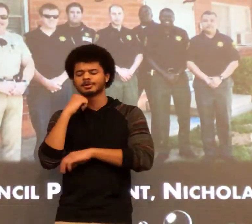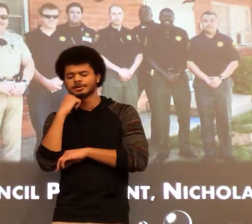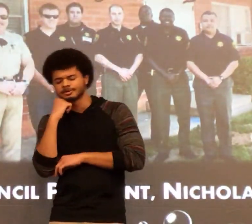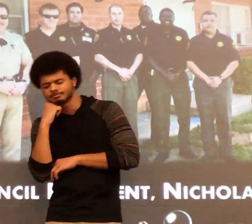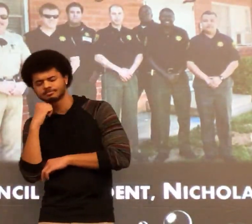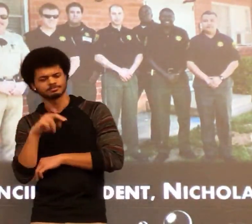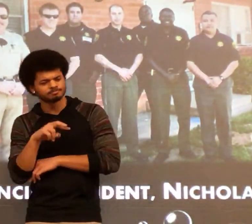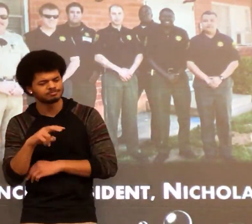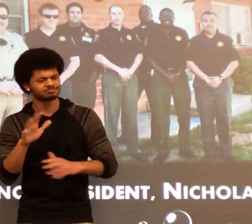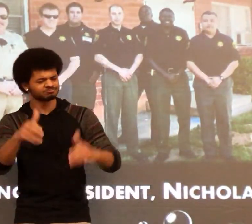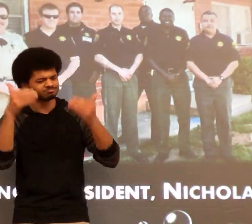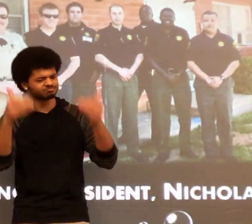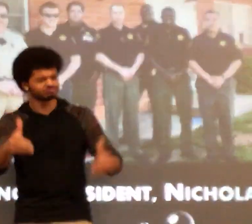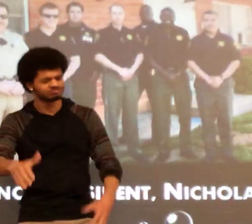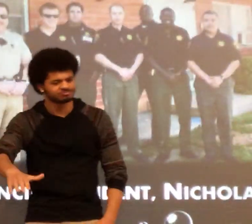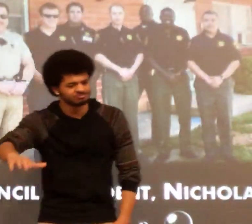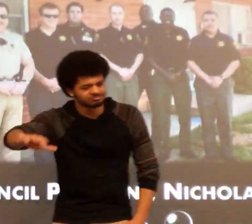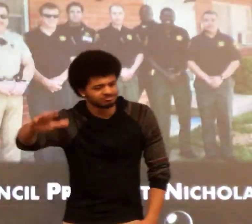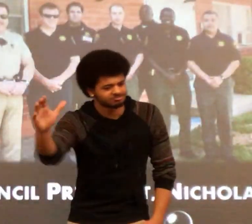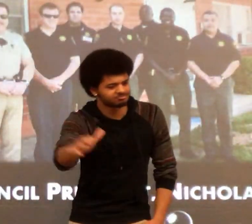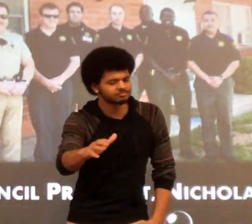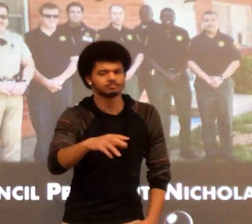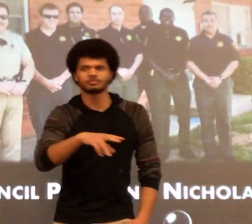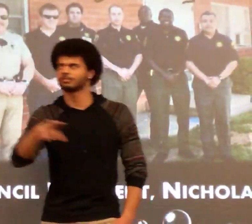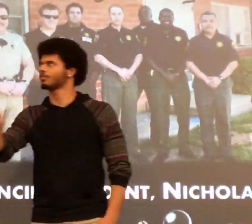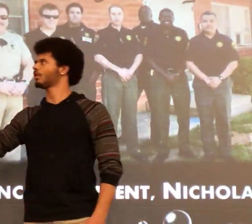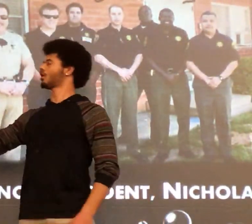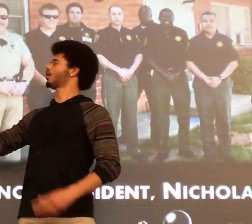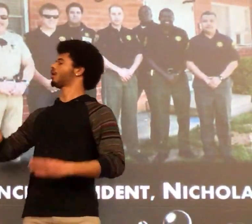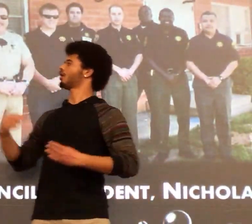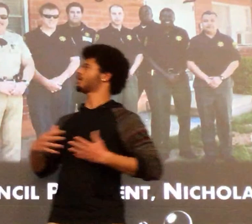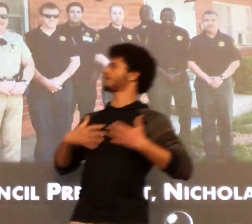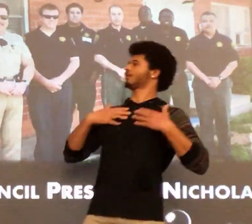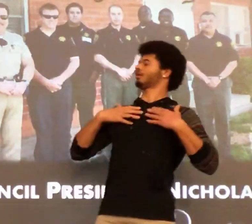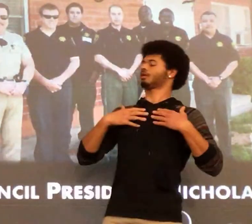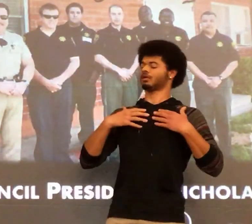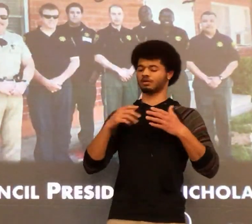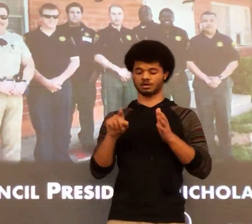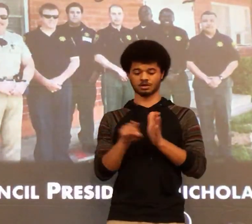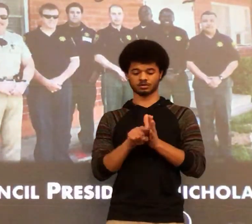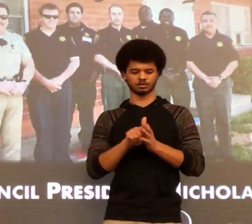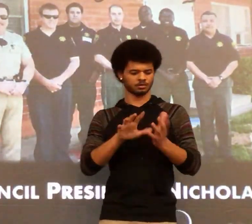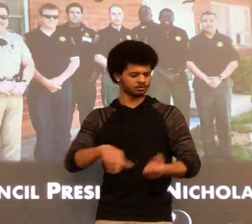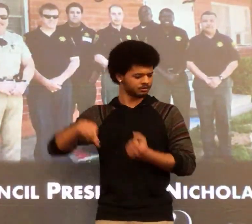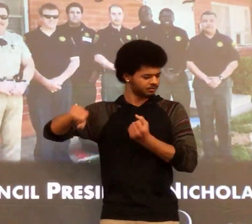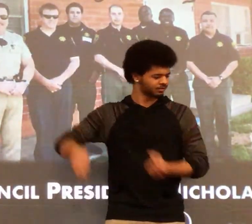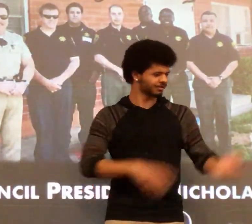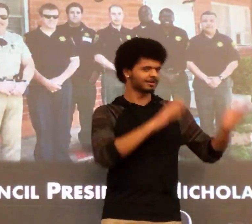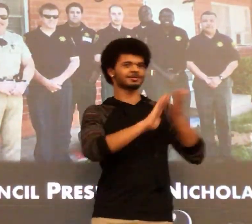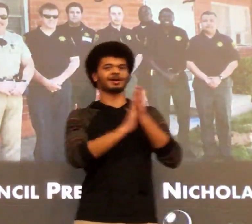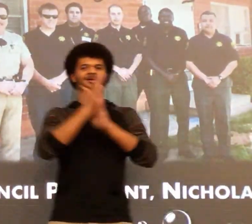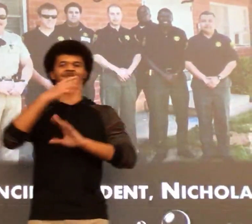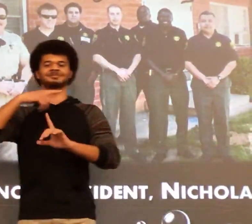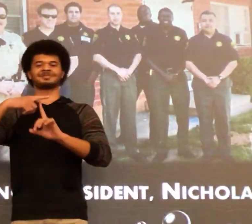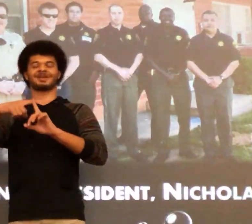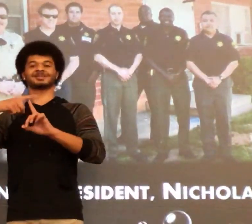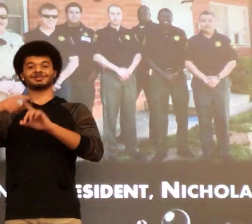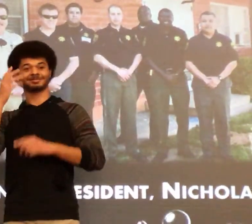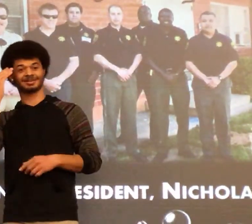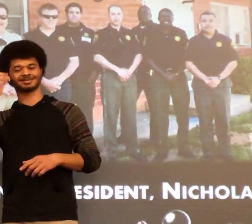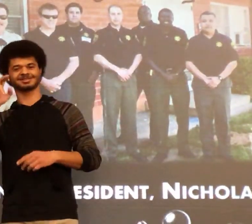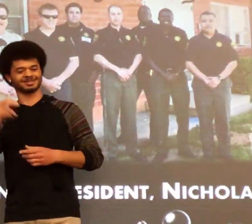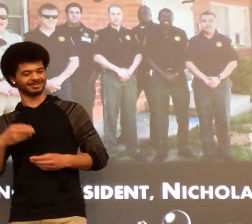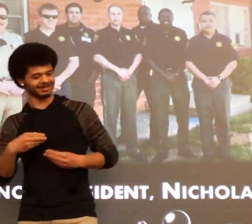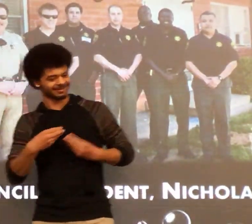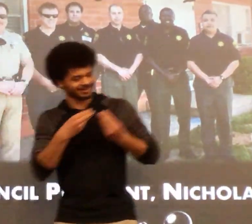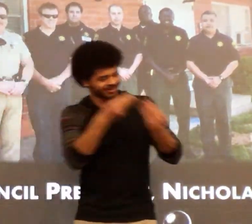Some of the students might not be happy and might be sitting there. He would pat him on the back and just that instant eye contact. You would get rid of